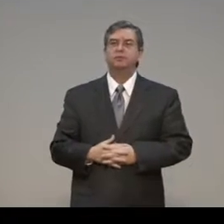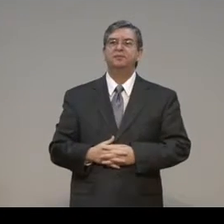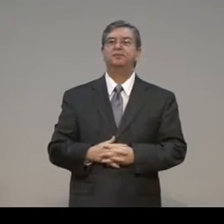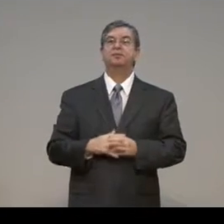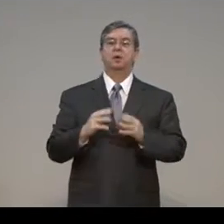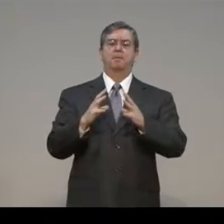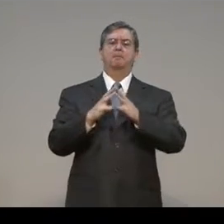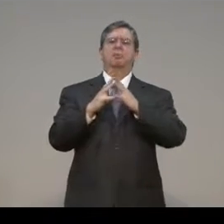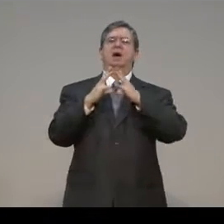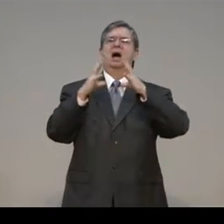This is about the law.